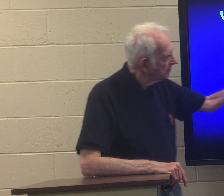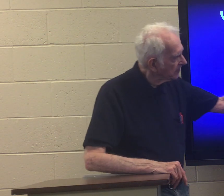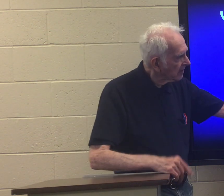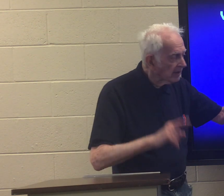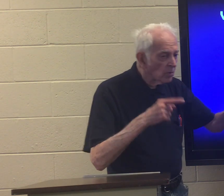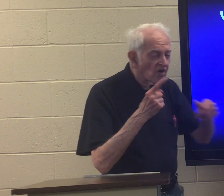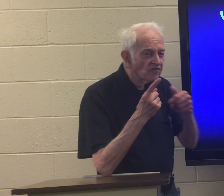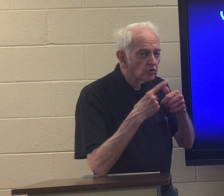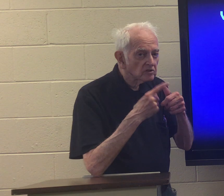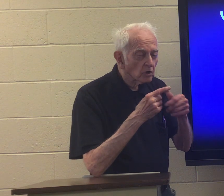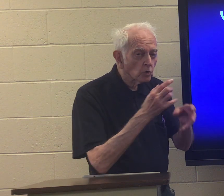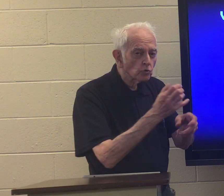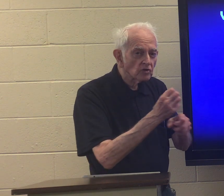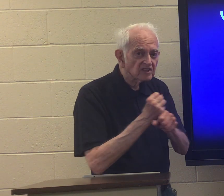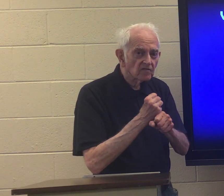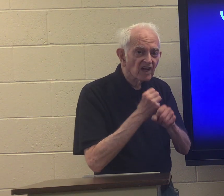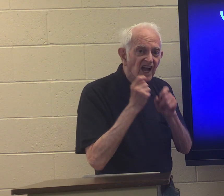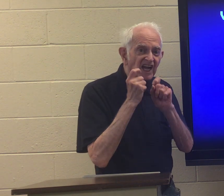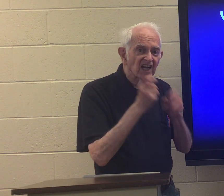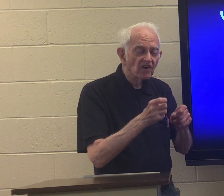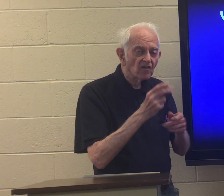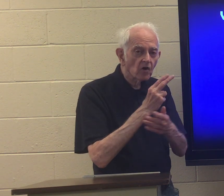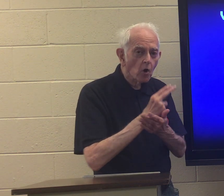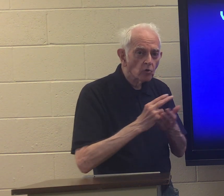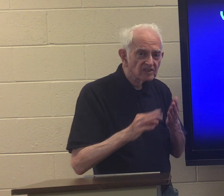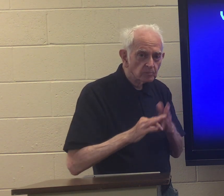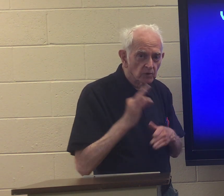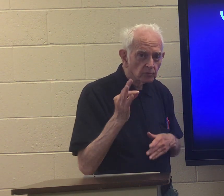first you receive the gift of the Holy Spirit